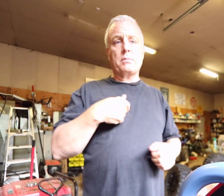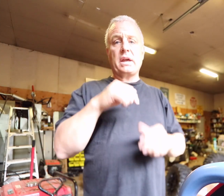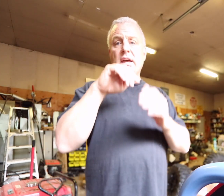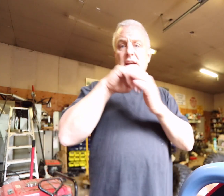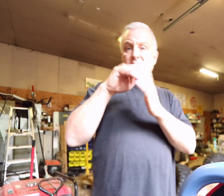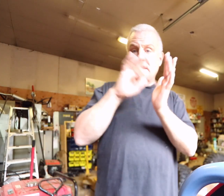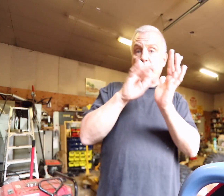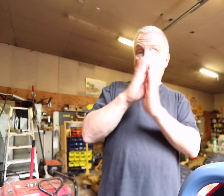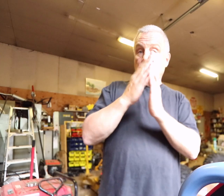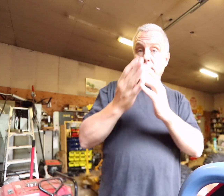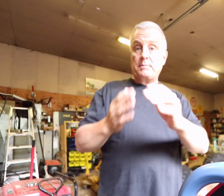me. It's in the Bible.